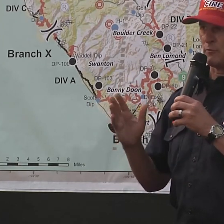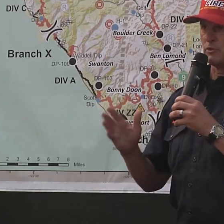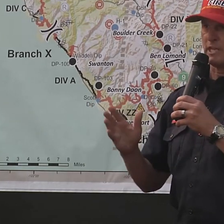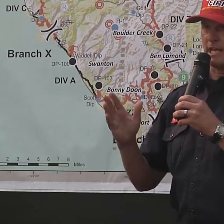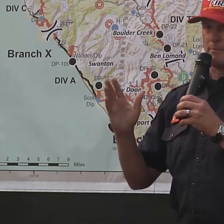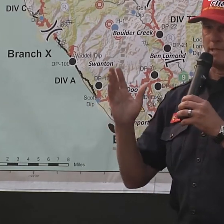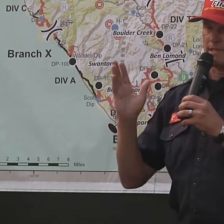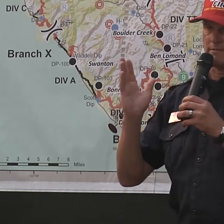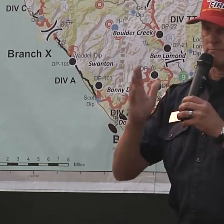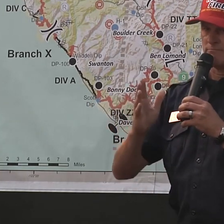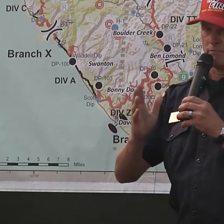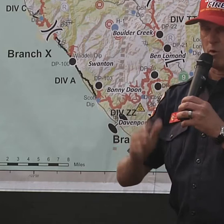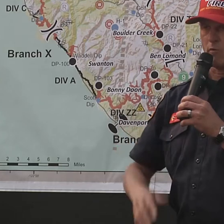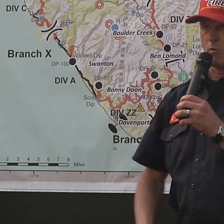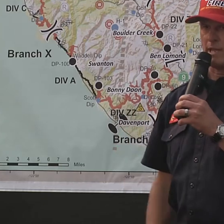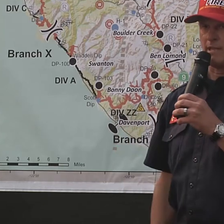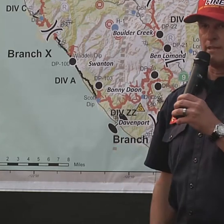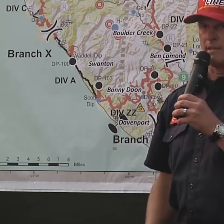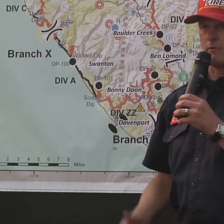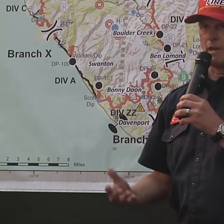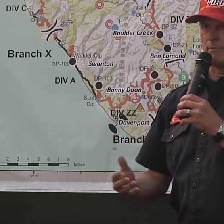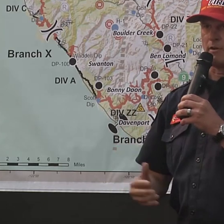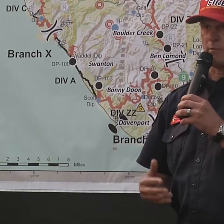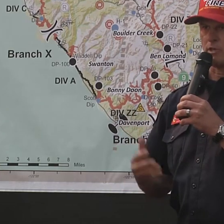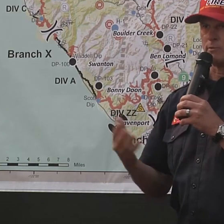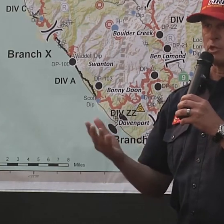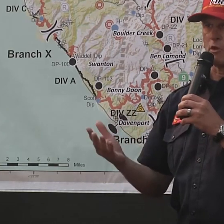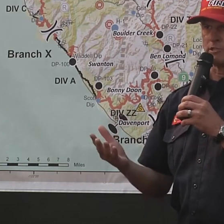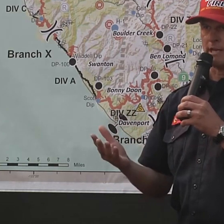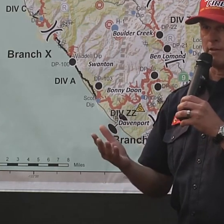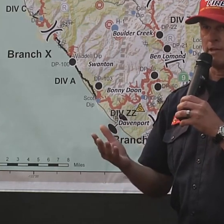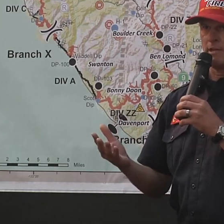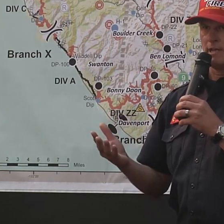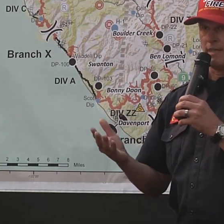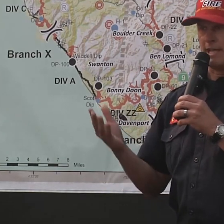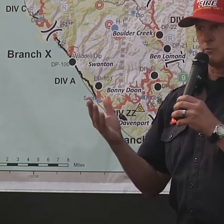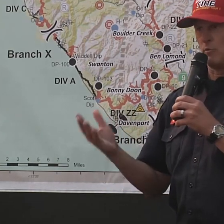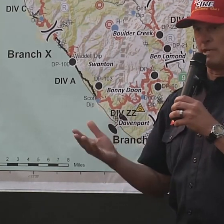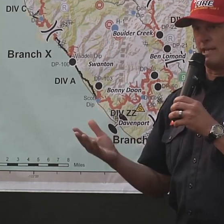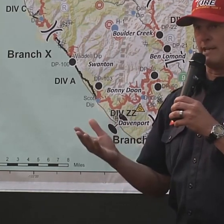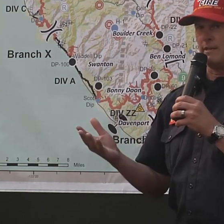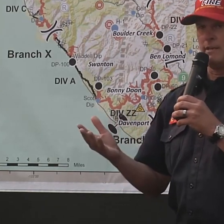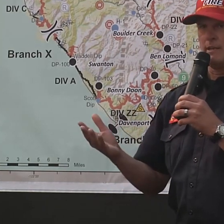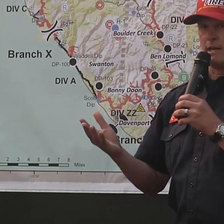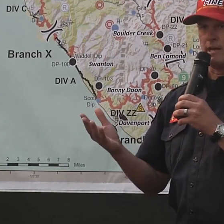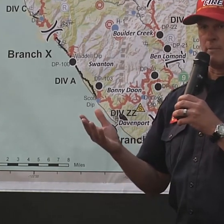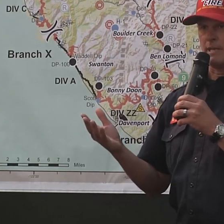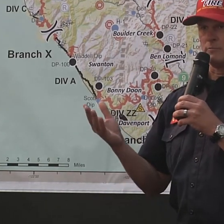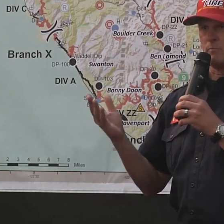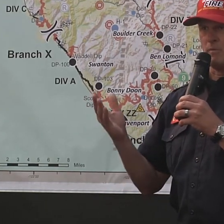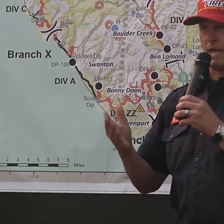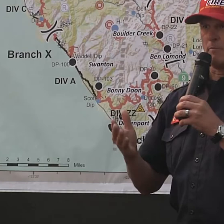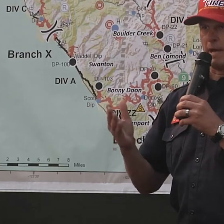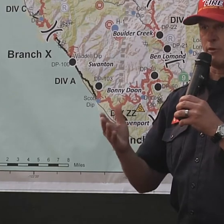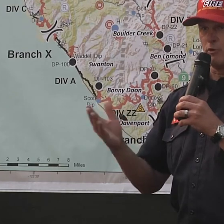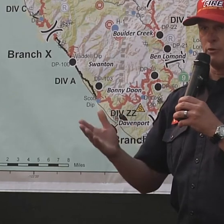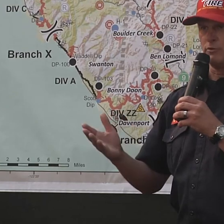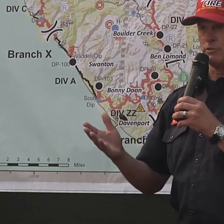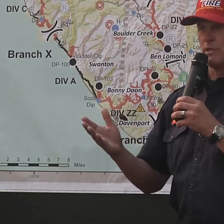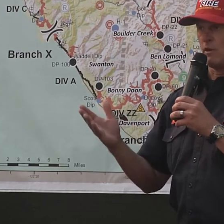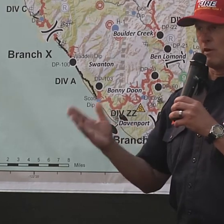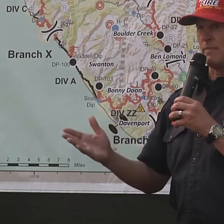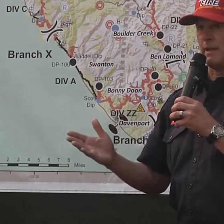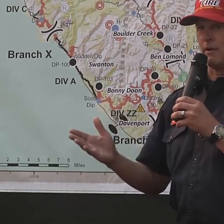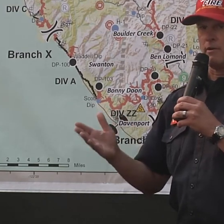got to say, it's the first time in over a week that we've got up there and it was almost a ghost town. And that's what we needed because now my